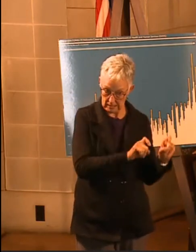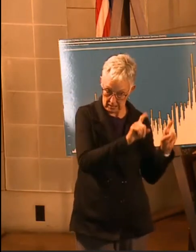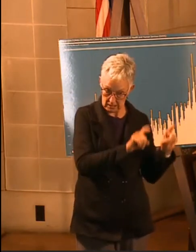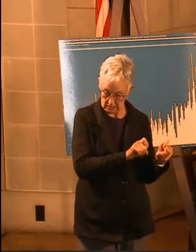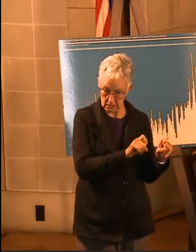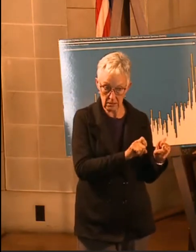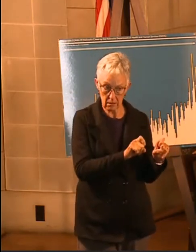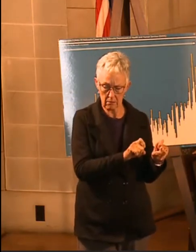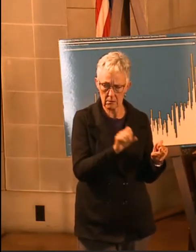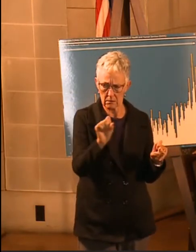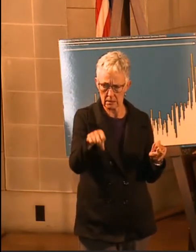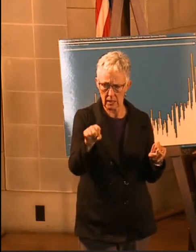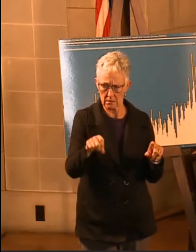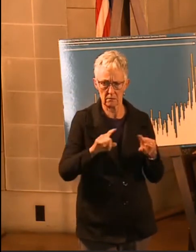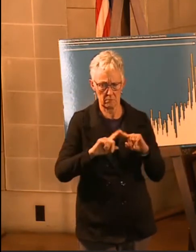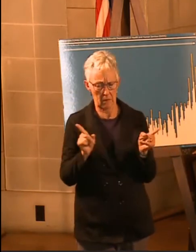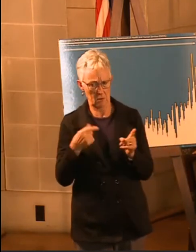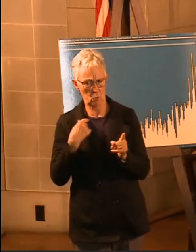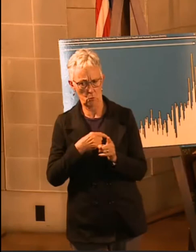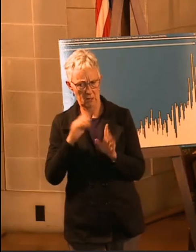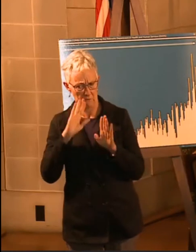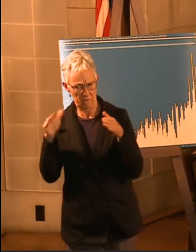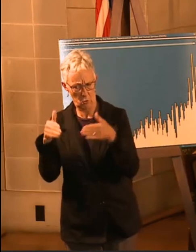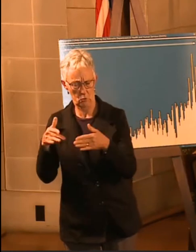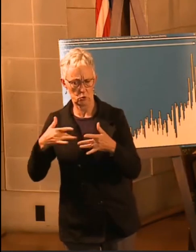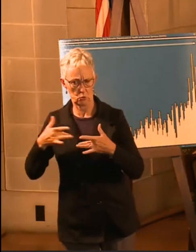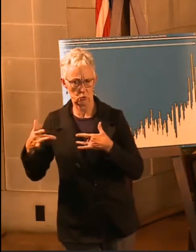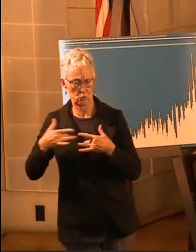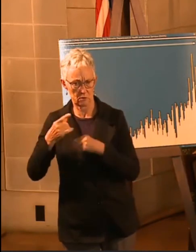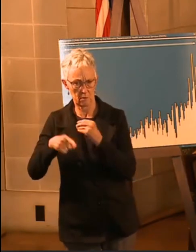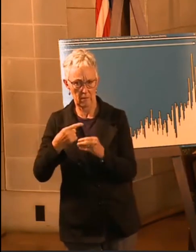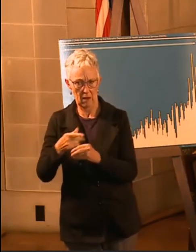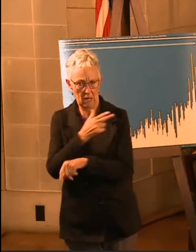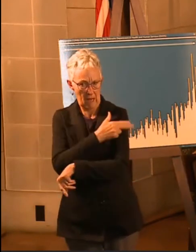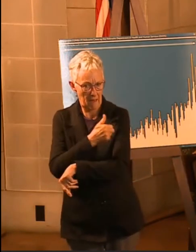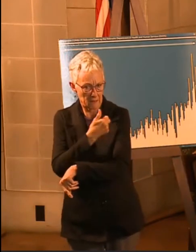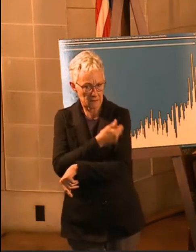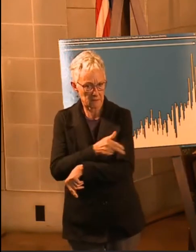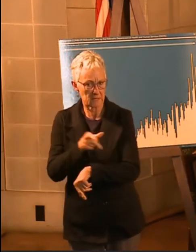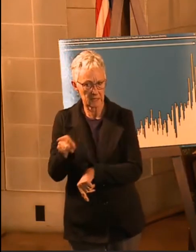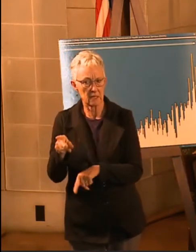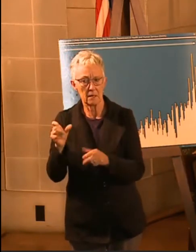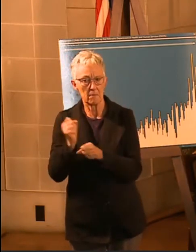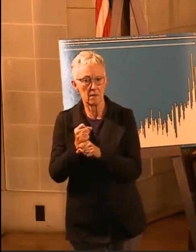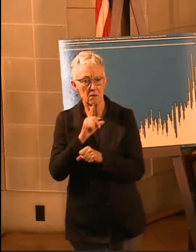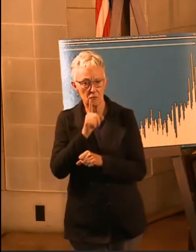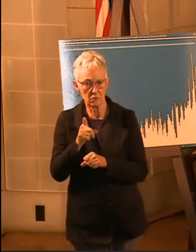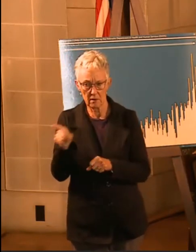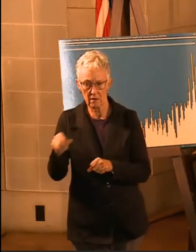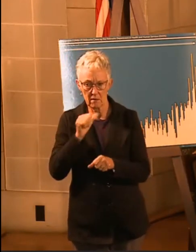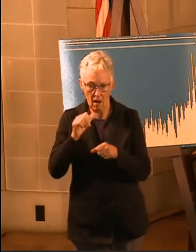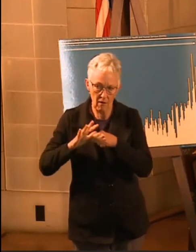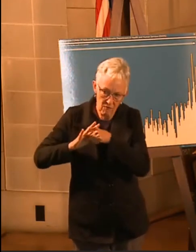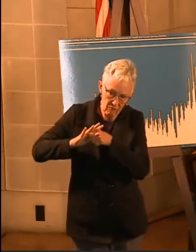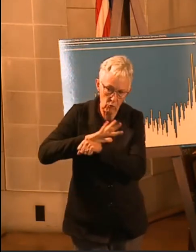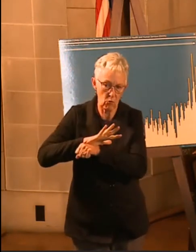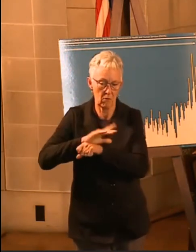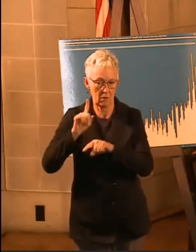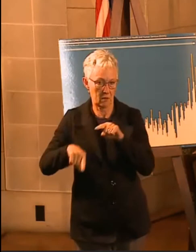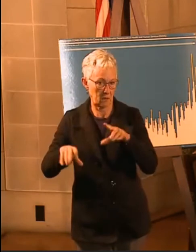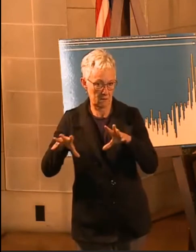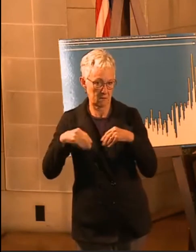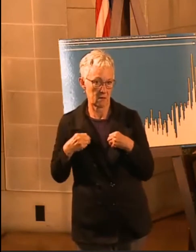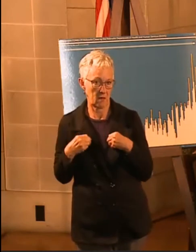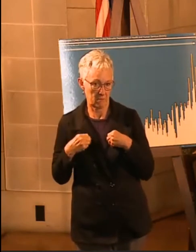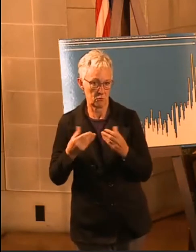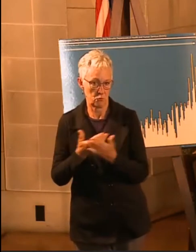I've really focused on is those hospitalizations. And, again, all the restrictions we've put in place has really been about trying to make sure we